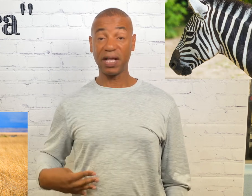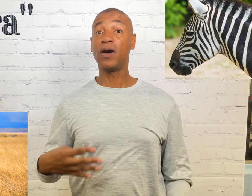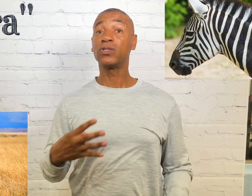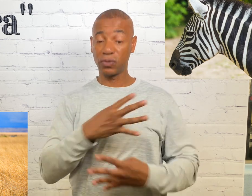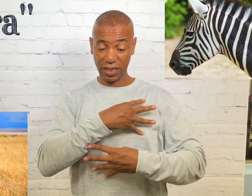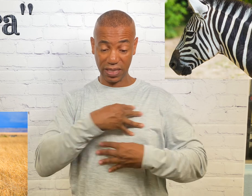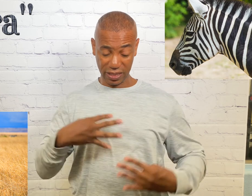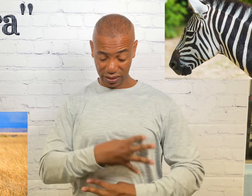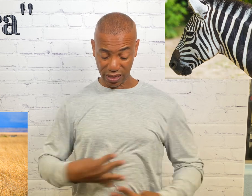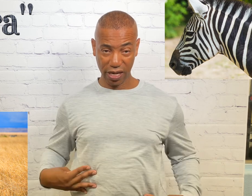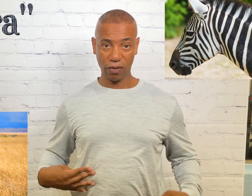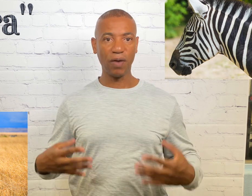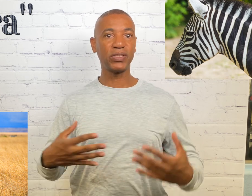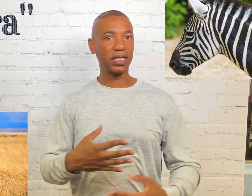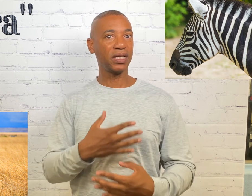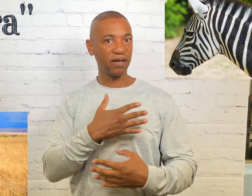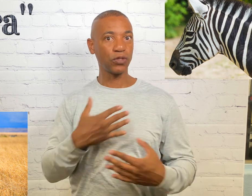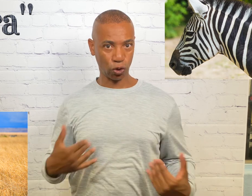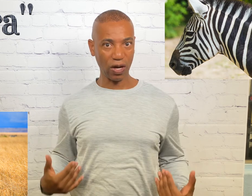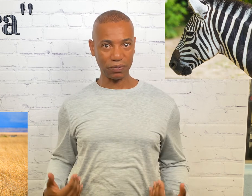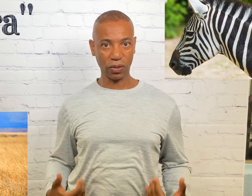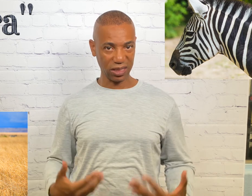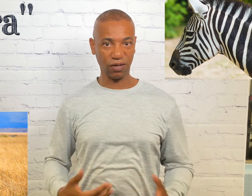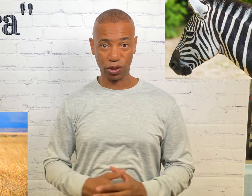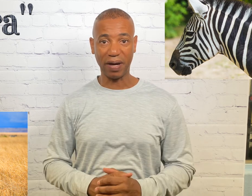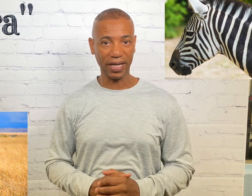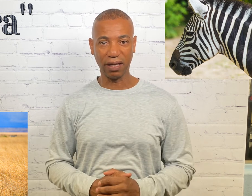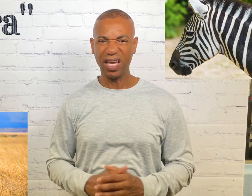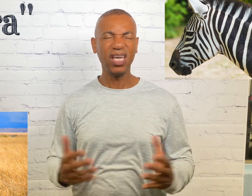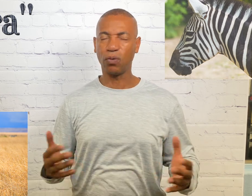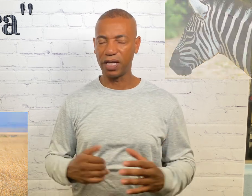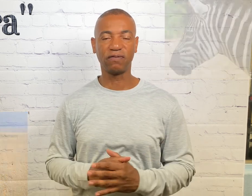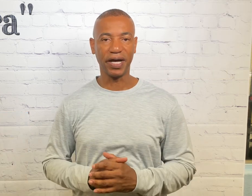I've also seen this representing the different stripes on the zebra's body. Either way is fine.